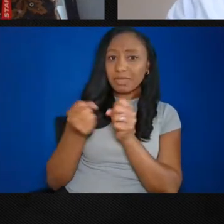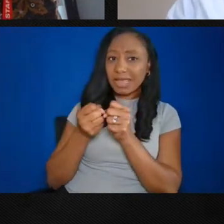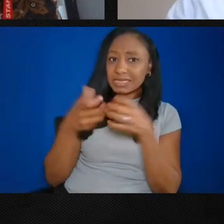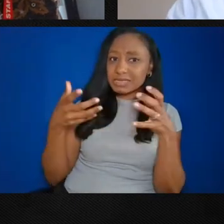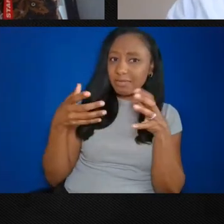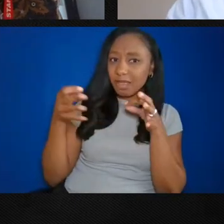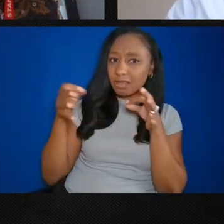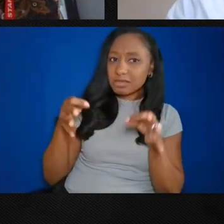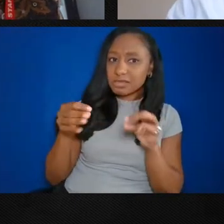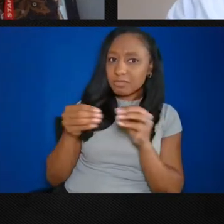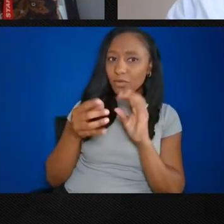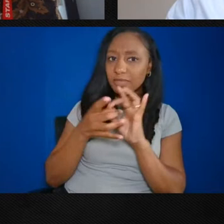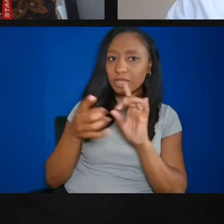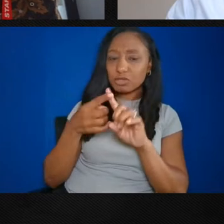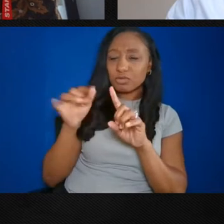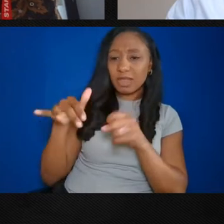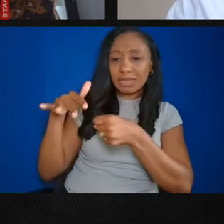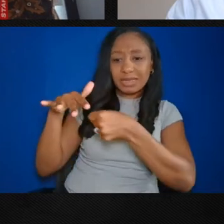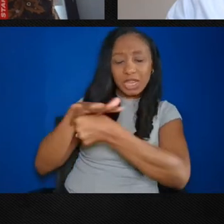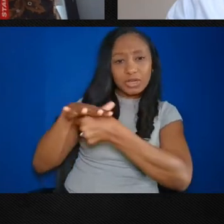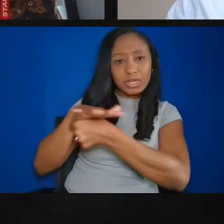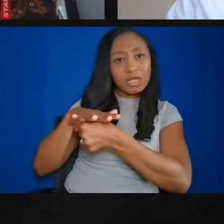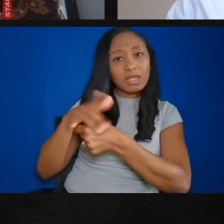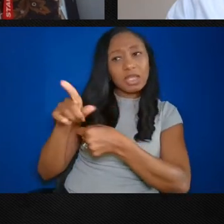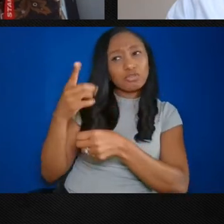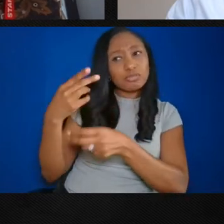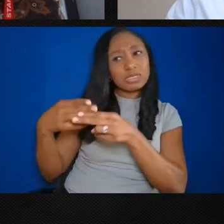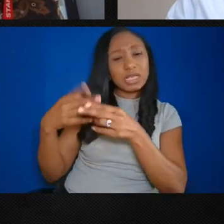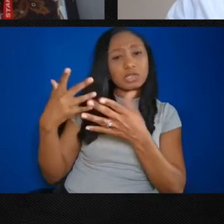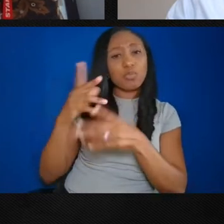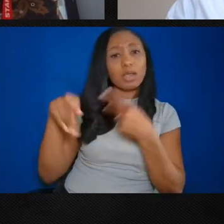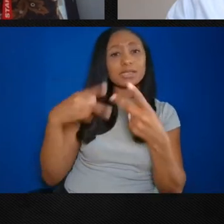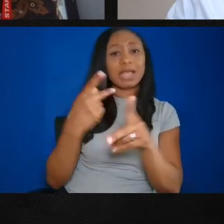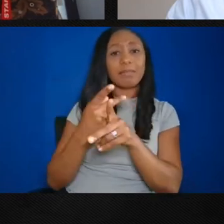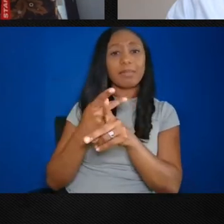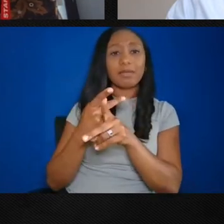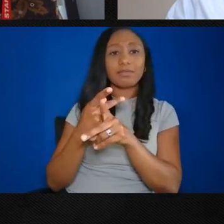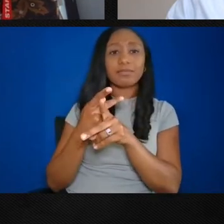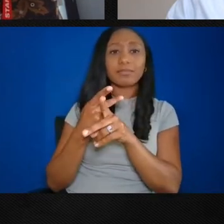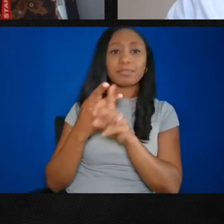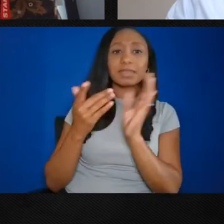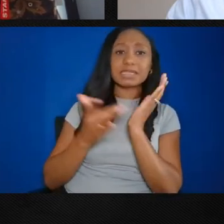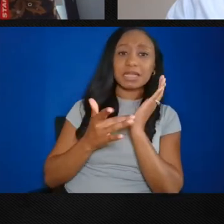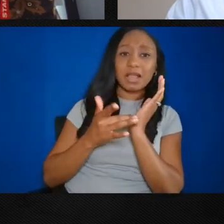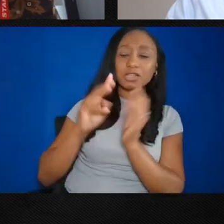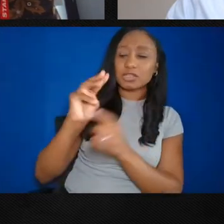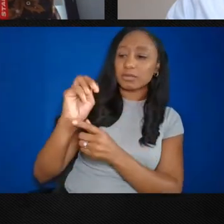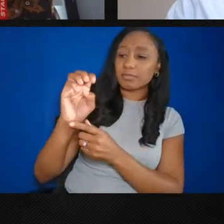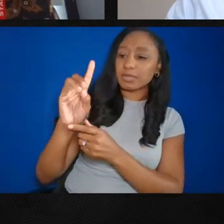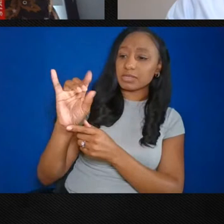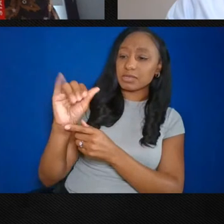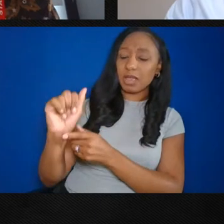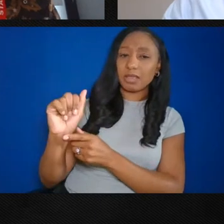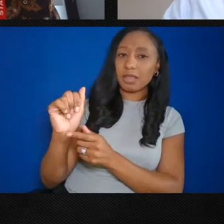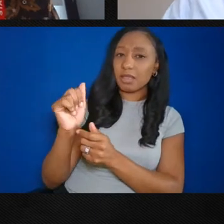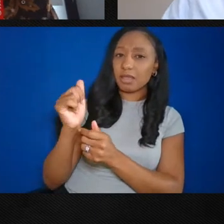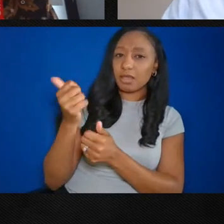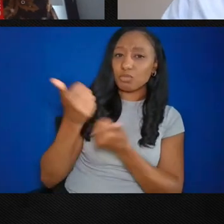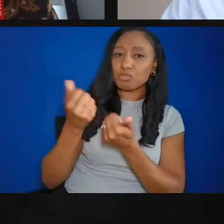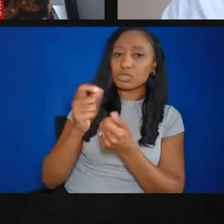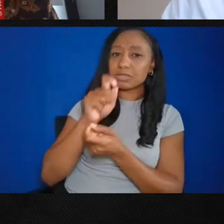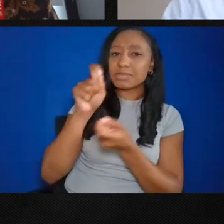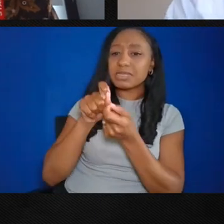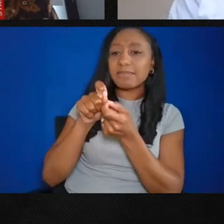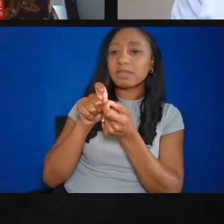various sites? Could you talk about what kind of media is where and what specific locations that media is located at? Right.